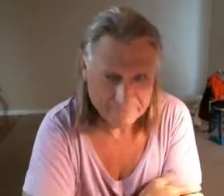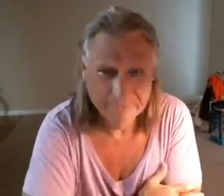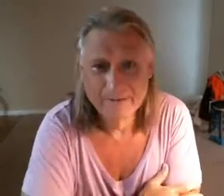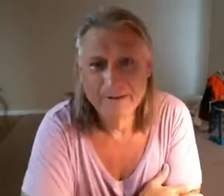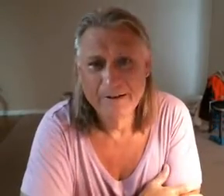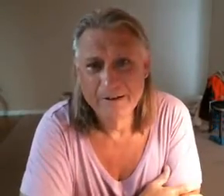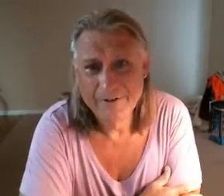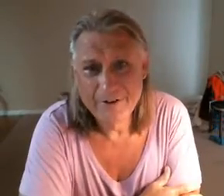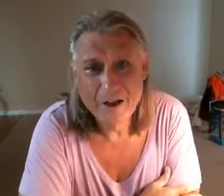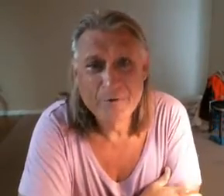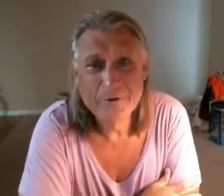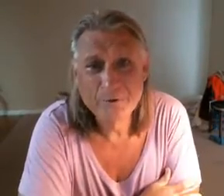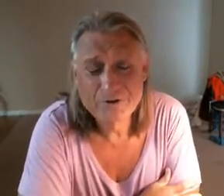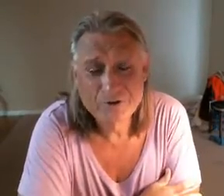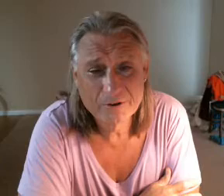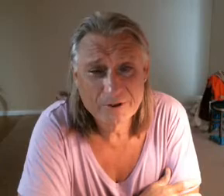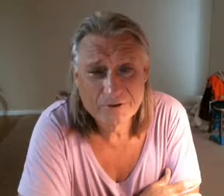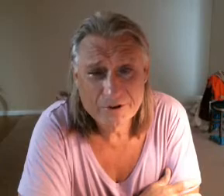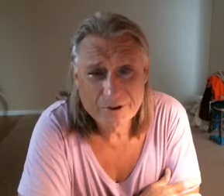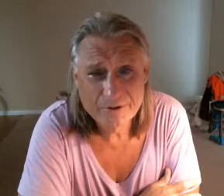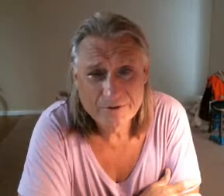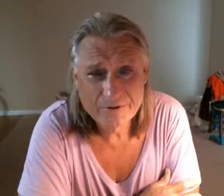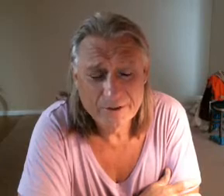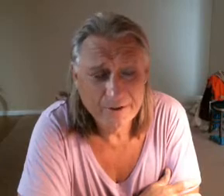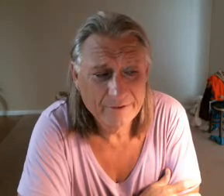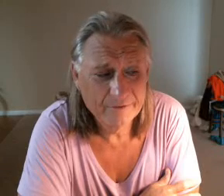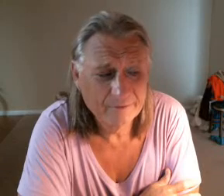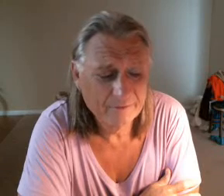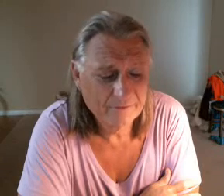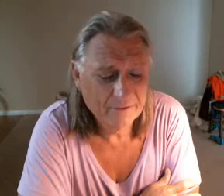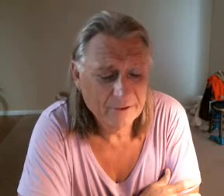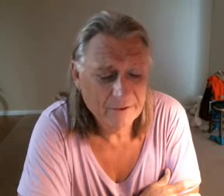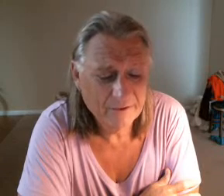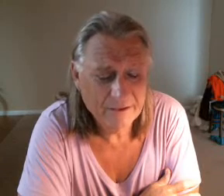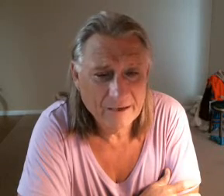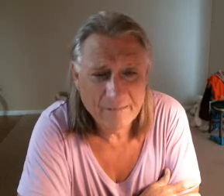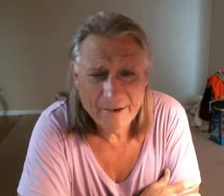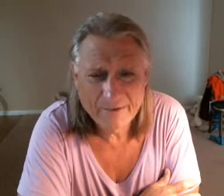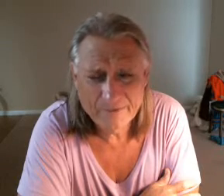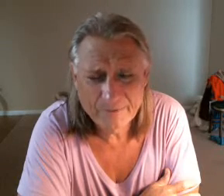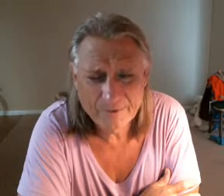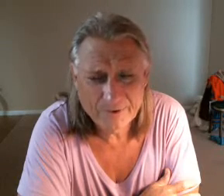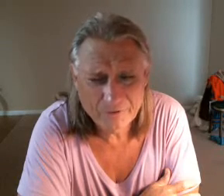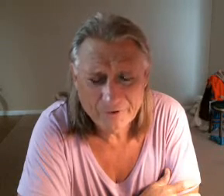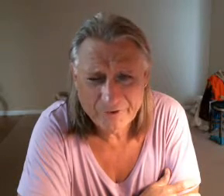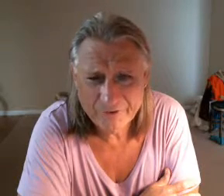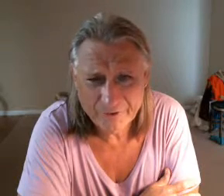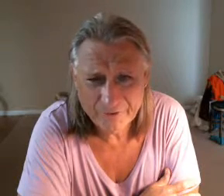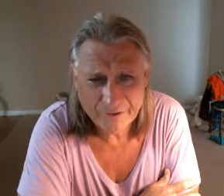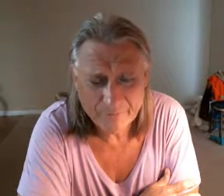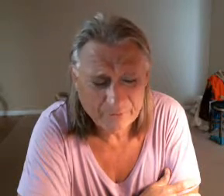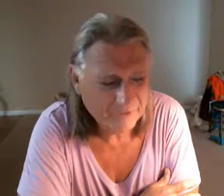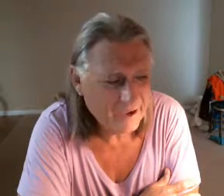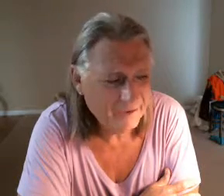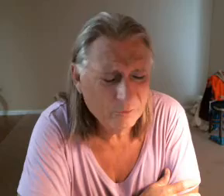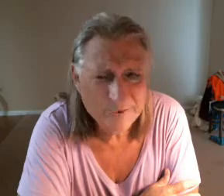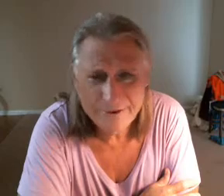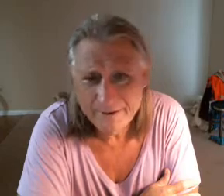but see how your blood sugar can change and you know and I'm making this video just as an example see I don't need